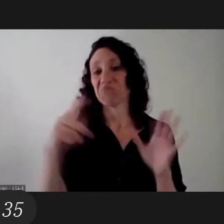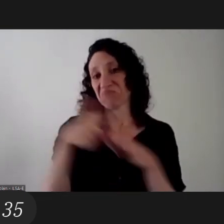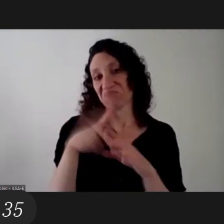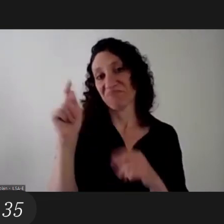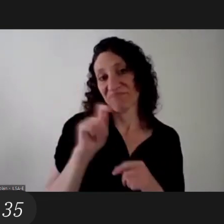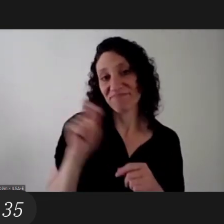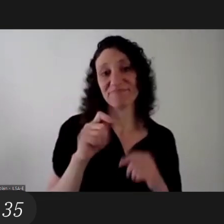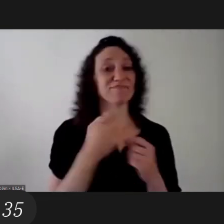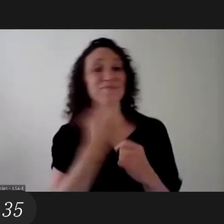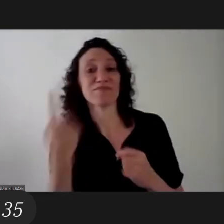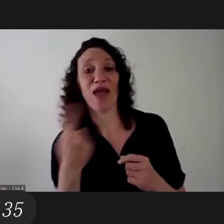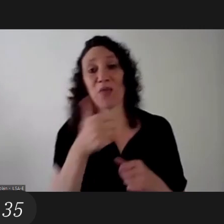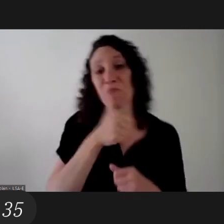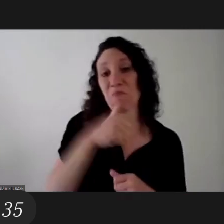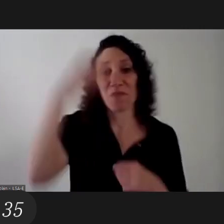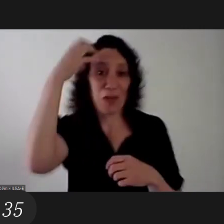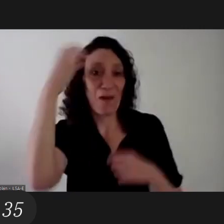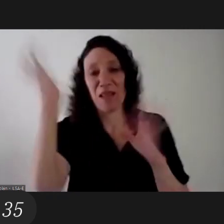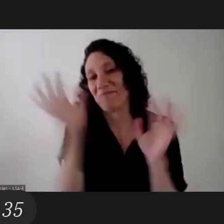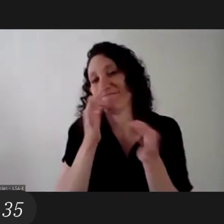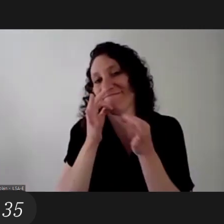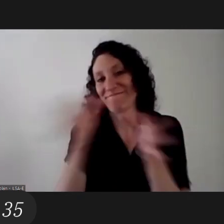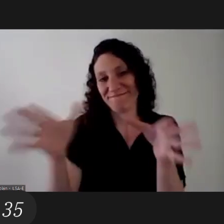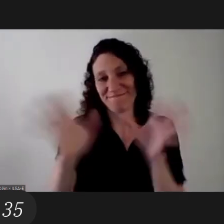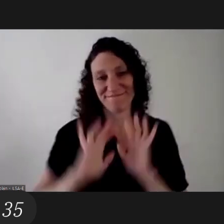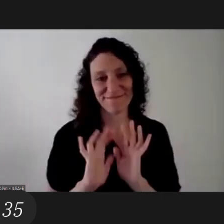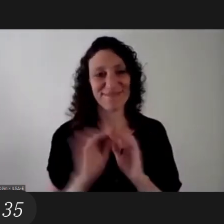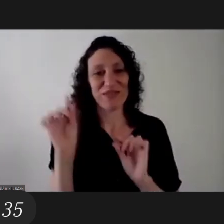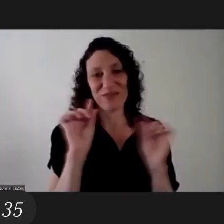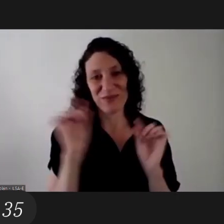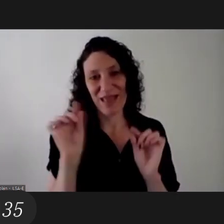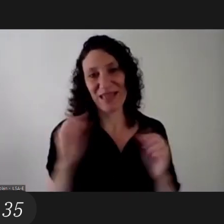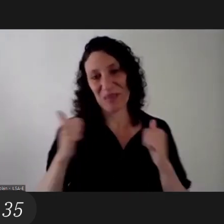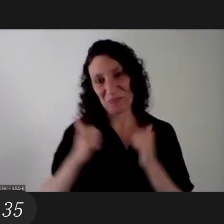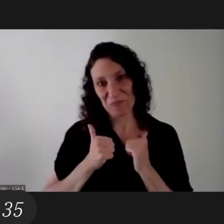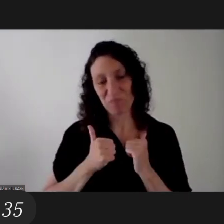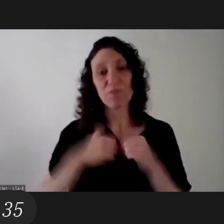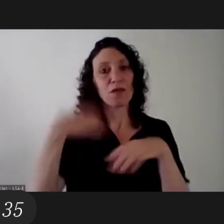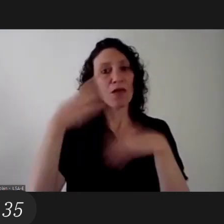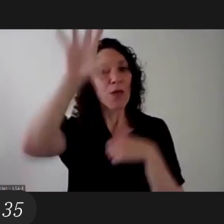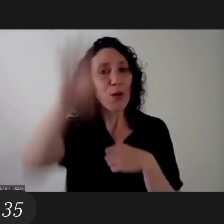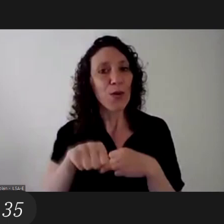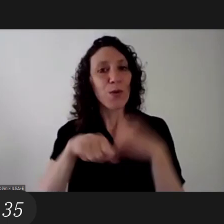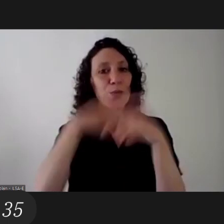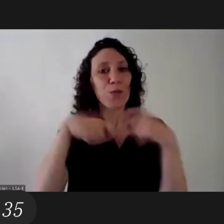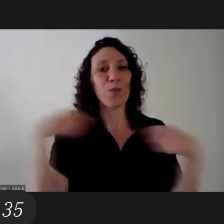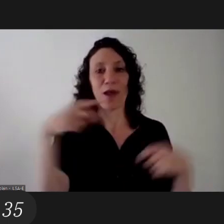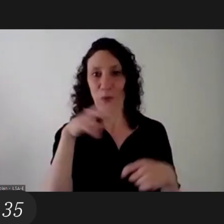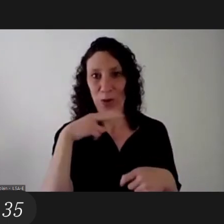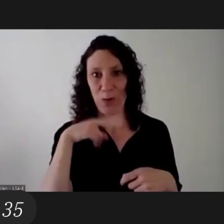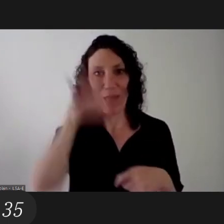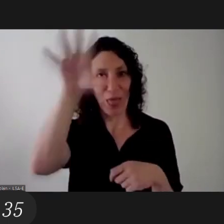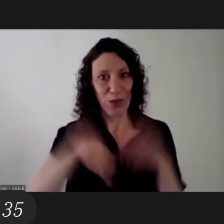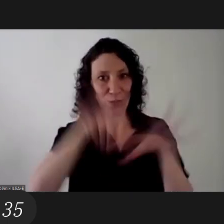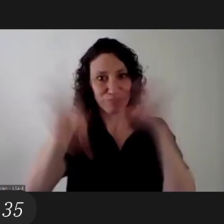each one will make some mate some coffee use the restroom etc we will also go fetch